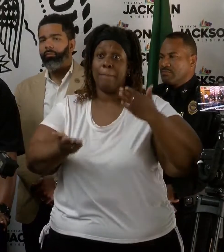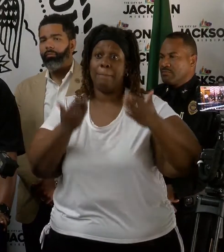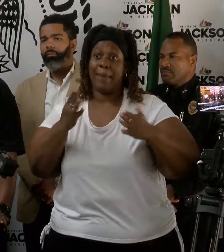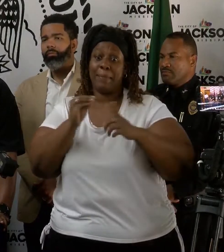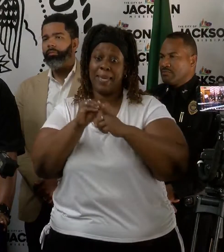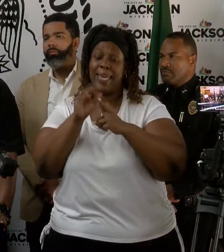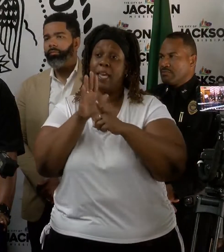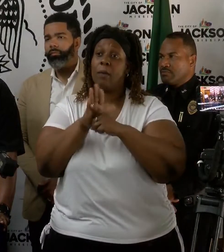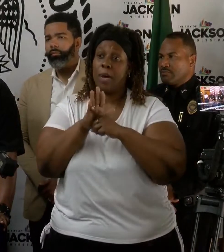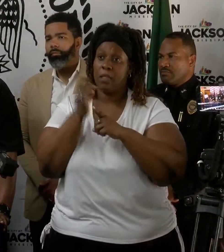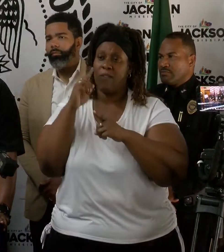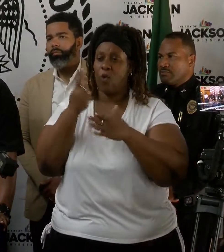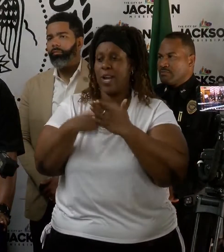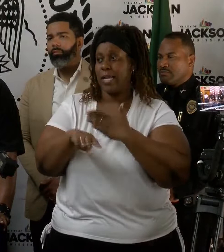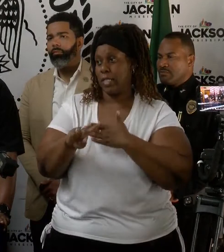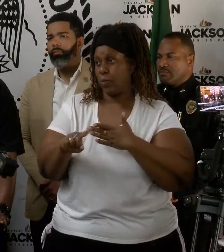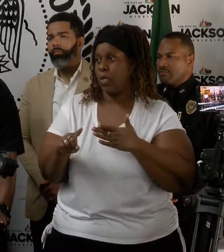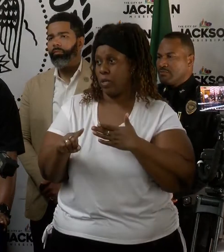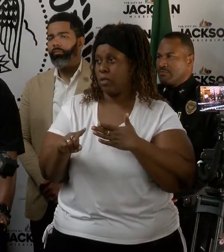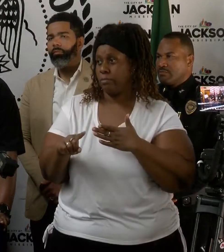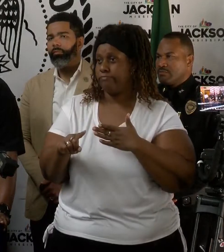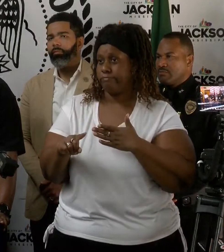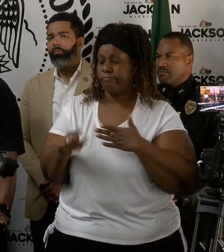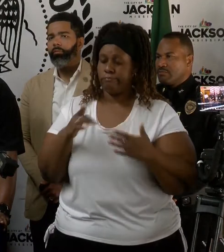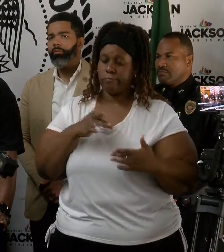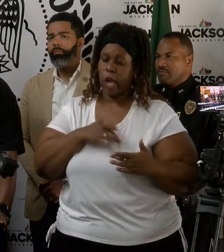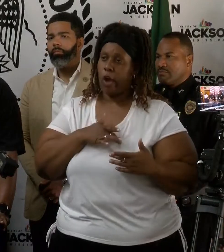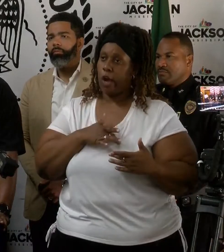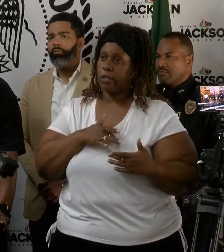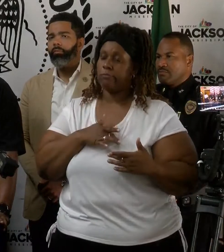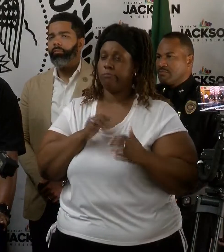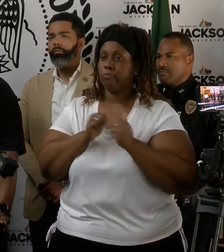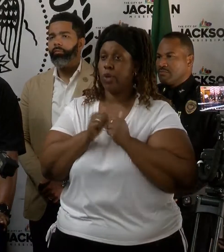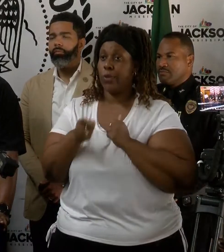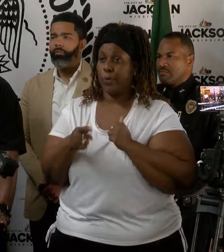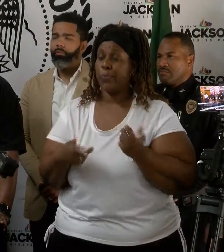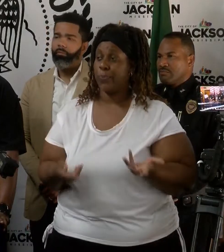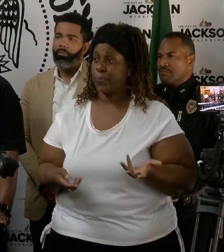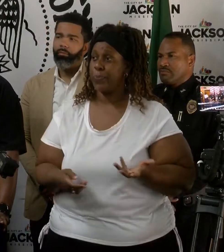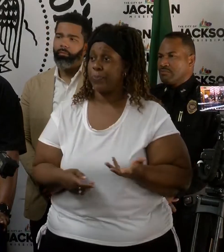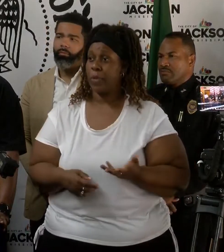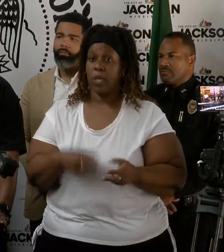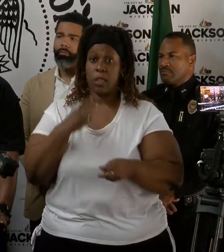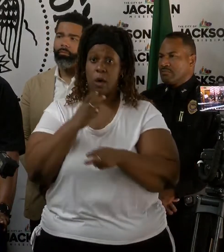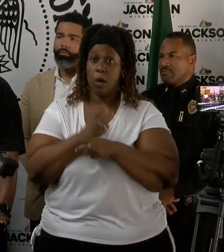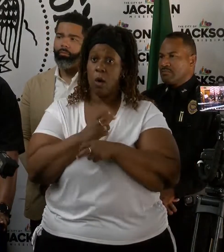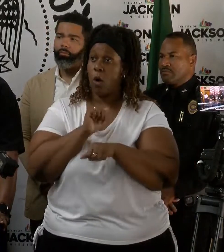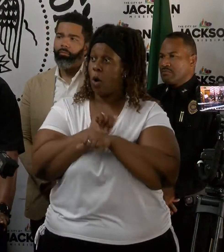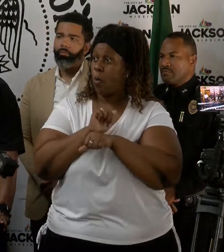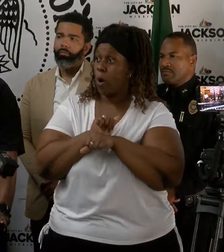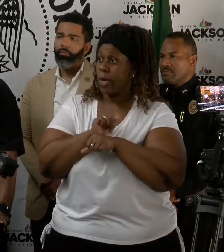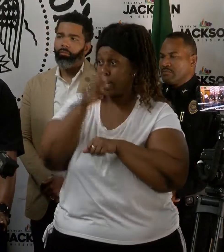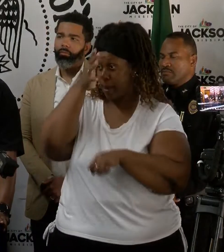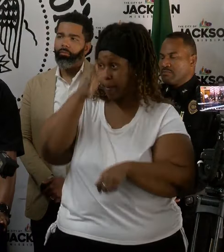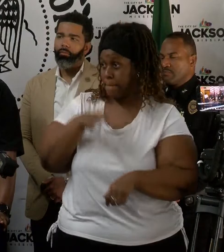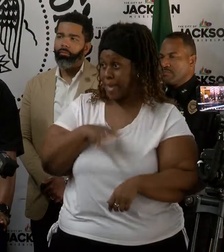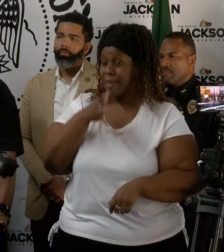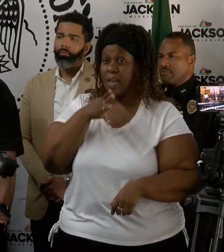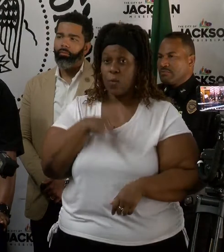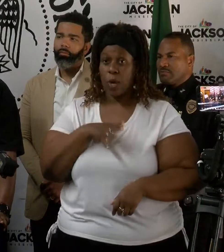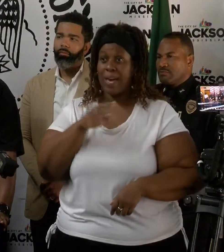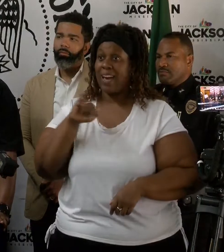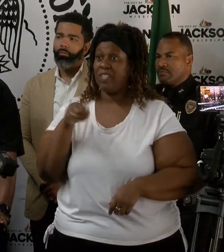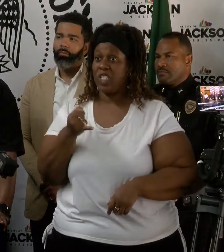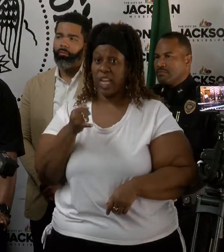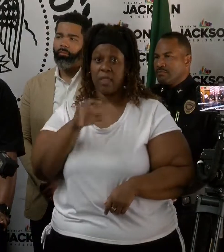flooding anticipated for next week. I want to assure you that the hardworking men and women of the Jackson Police